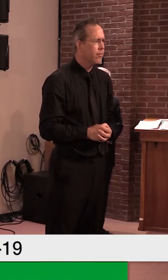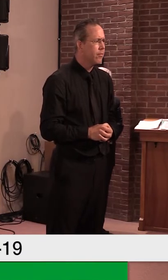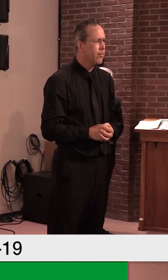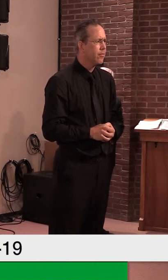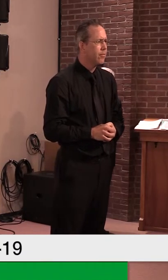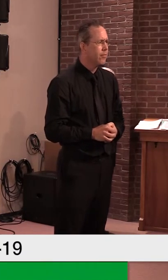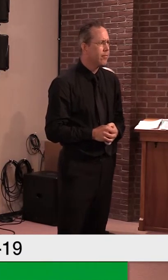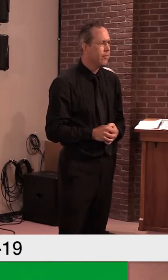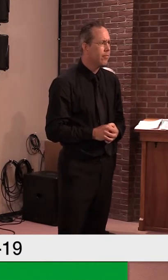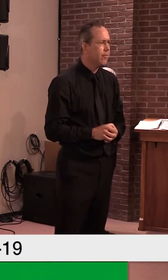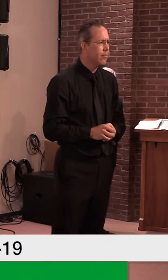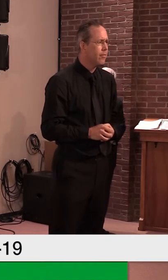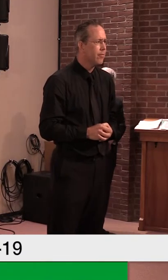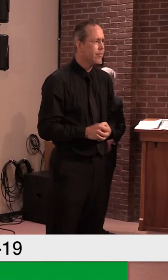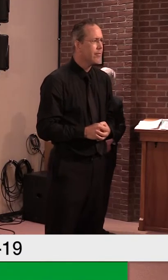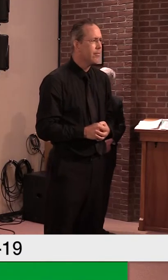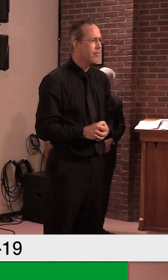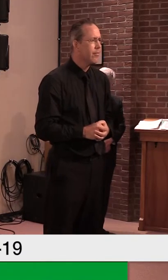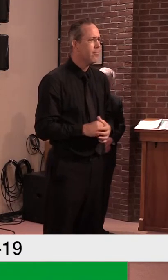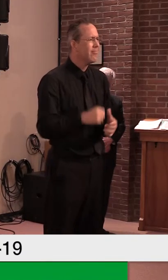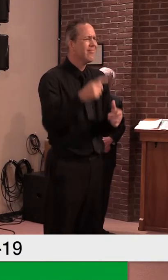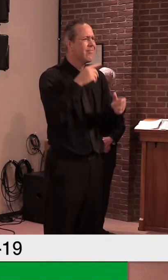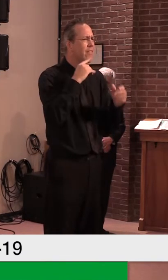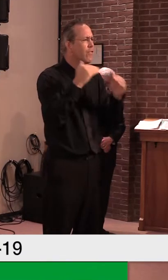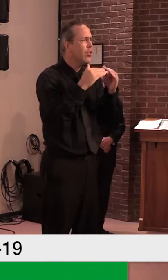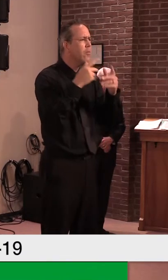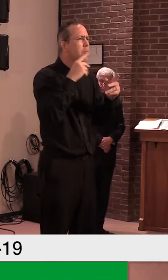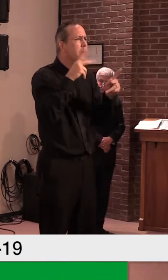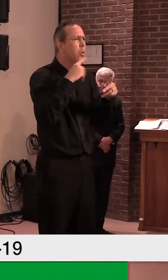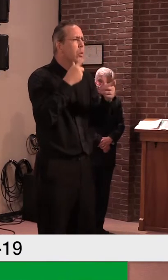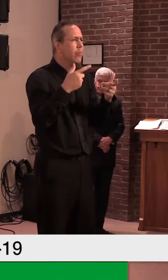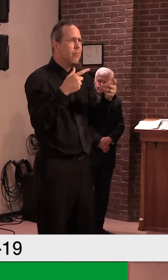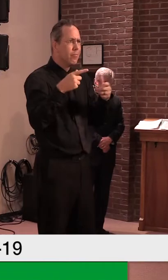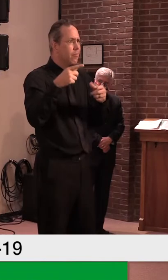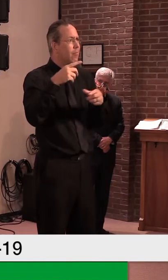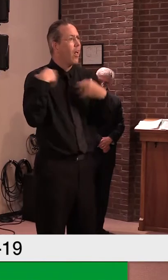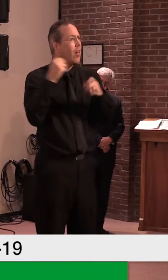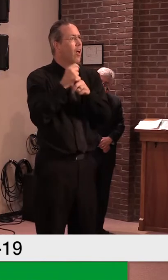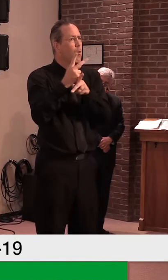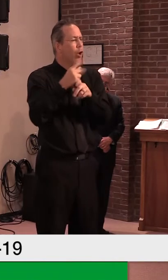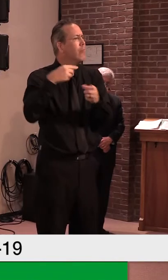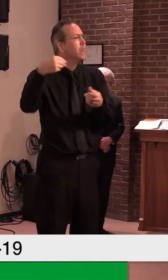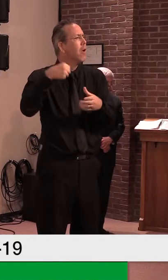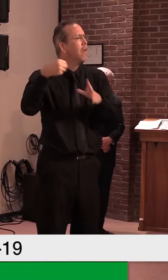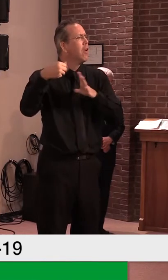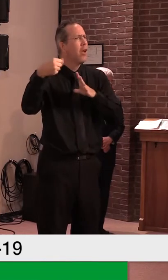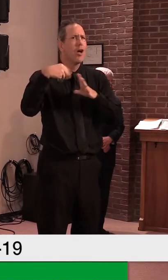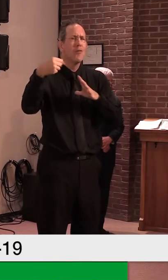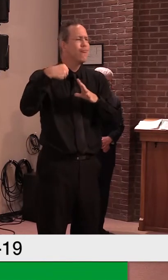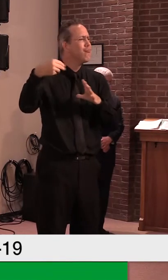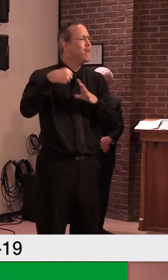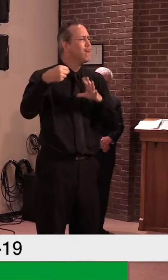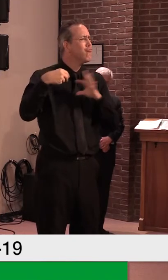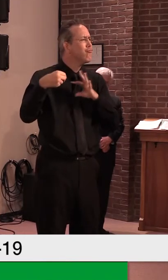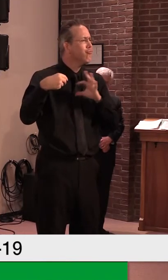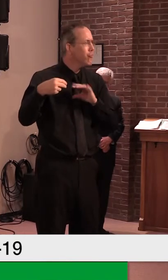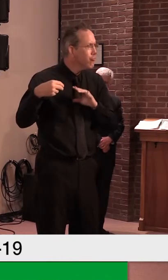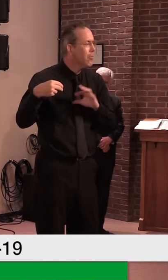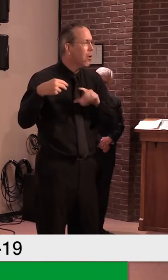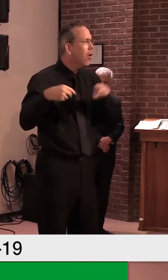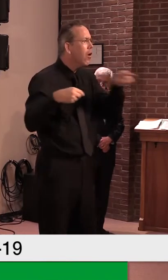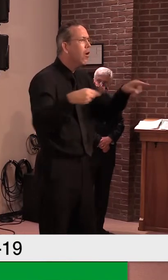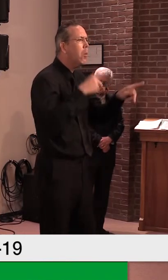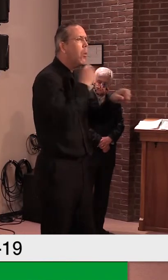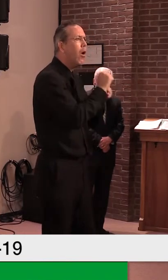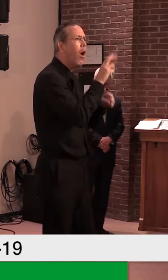why, why not give some of this money to them? Yeah. Well, again, this was a legislative proposal that they had initiated